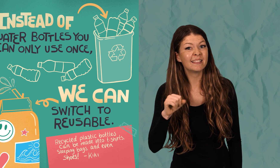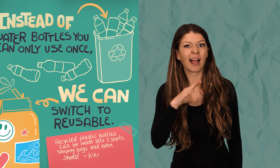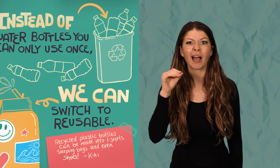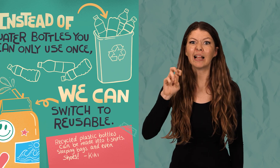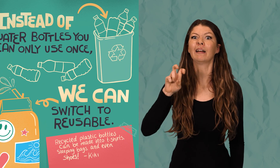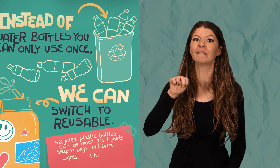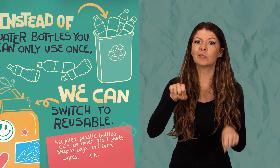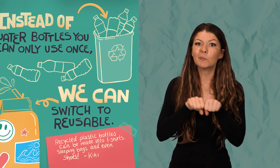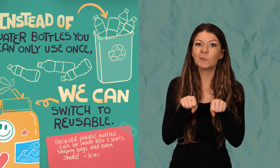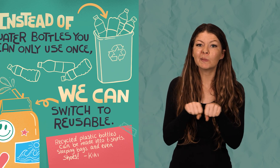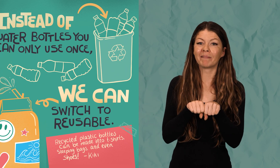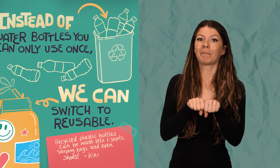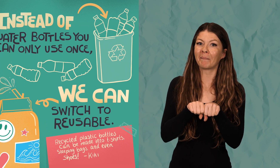says Kiki.